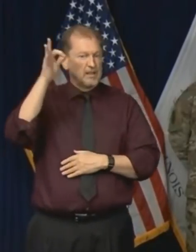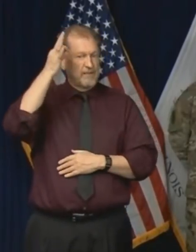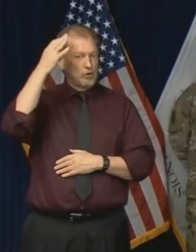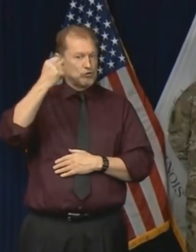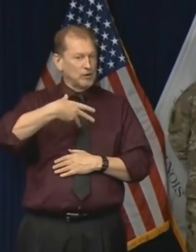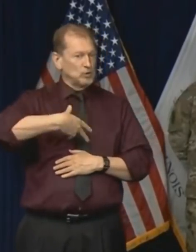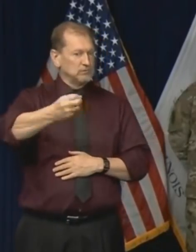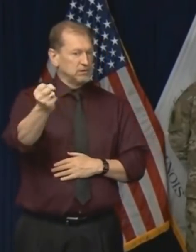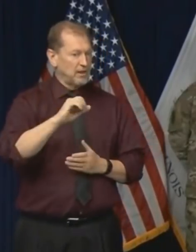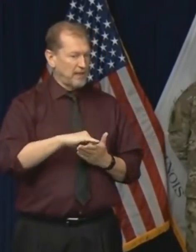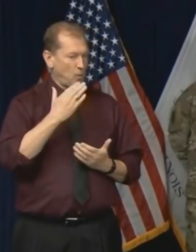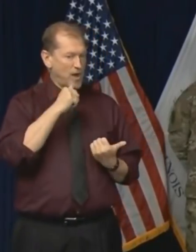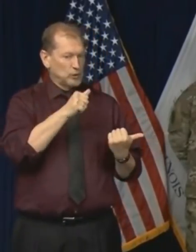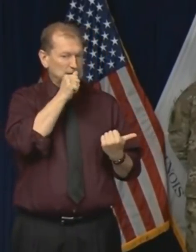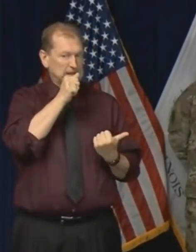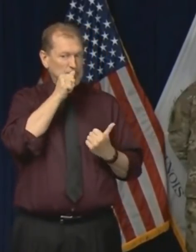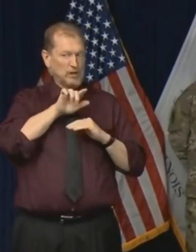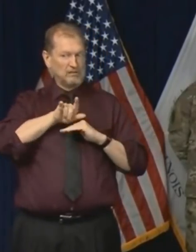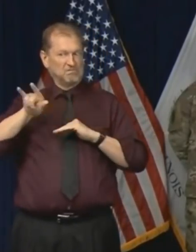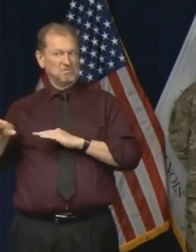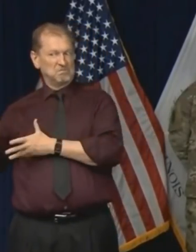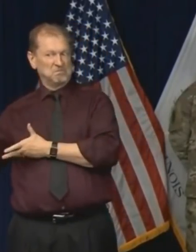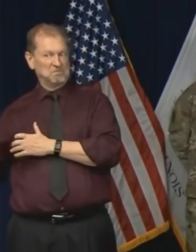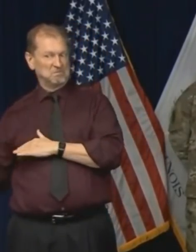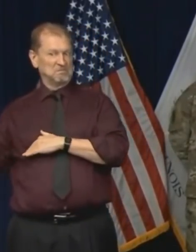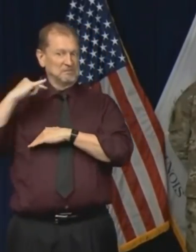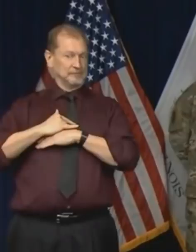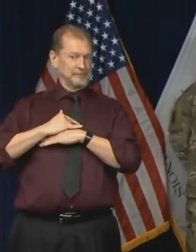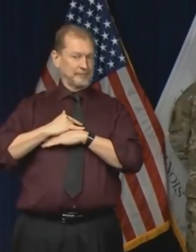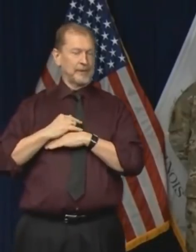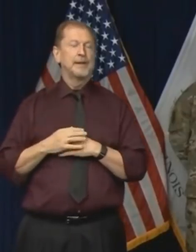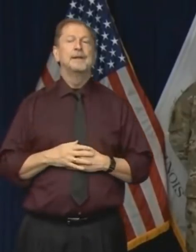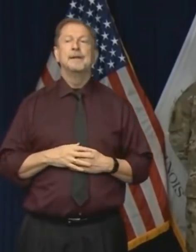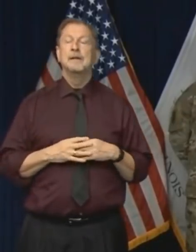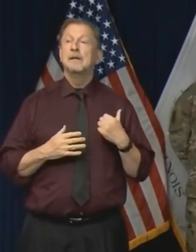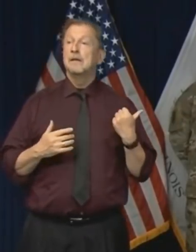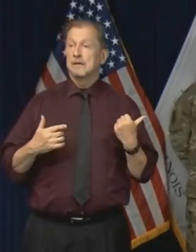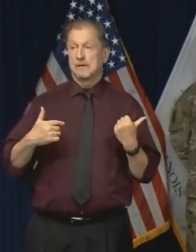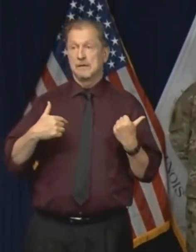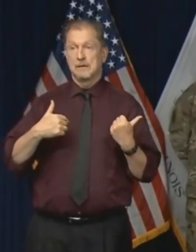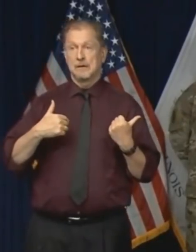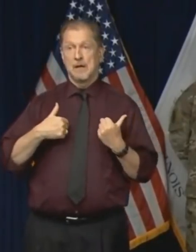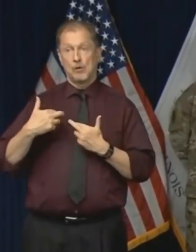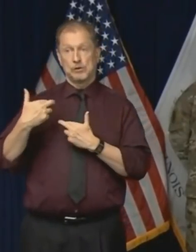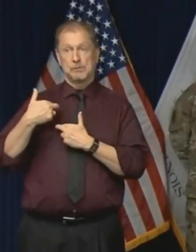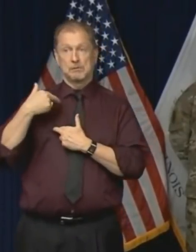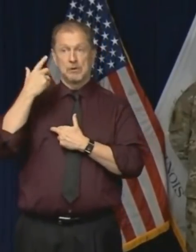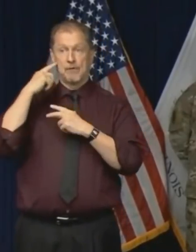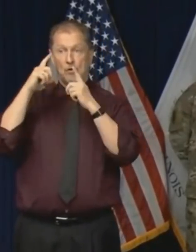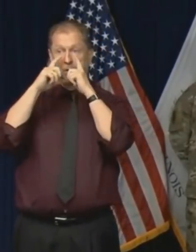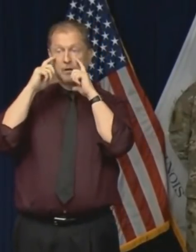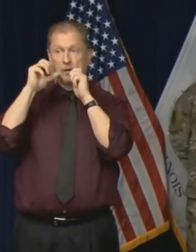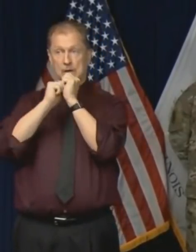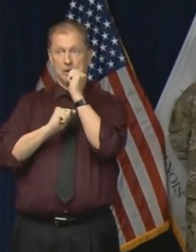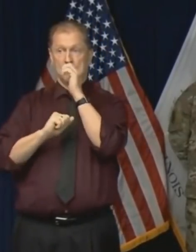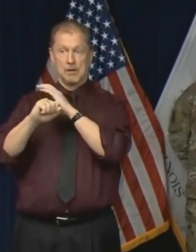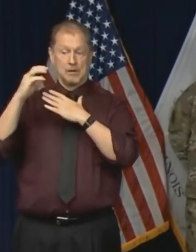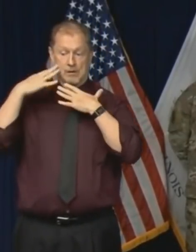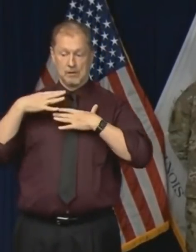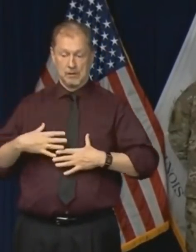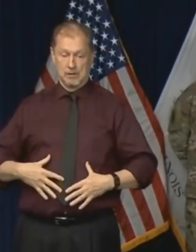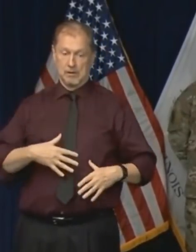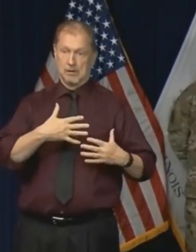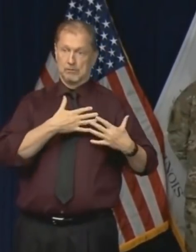trying to bring here to Illinois? Well, look, I'm responsible for making sure that we have the PPE and the ventilators